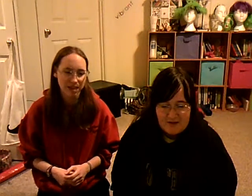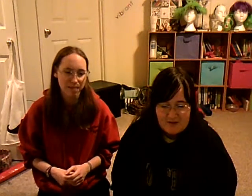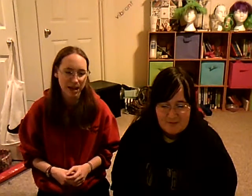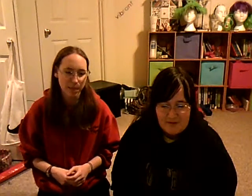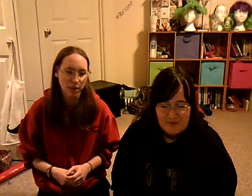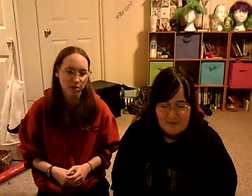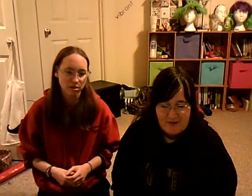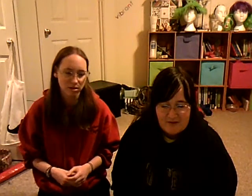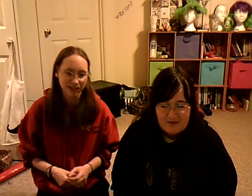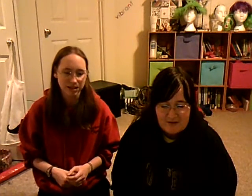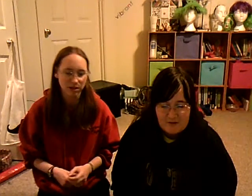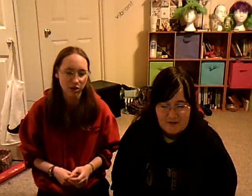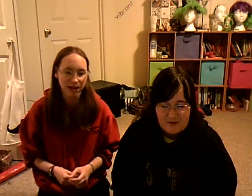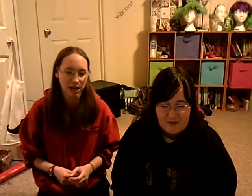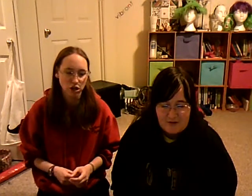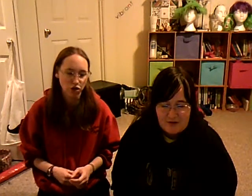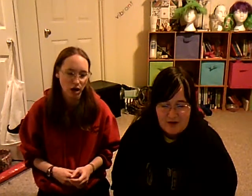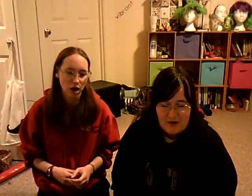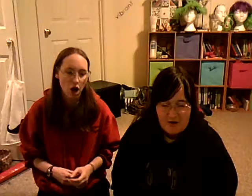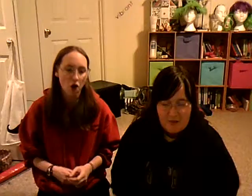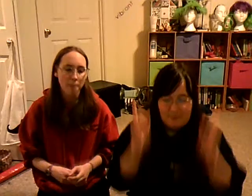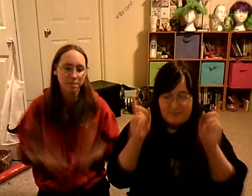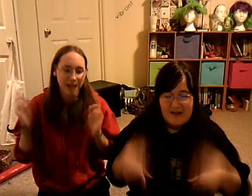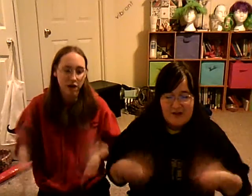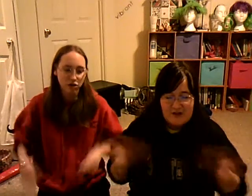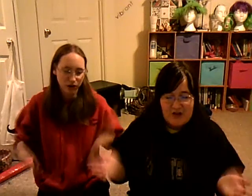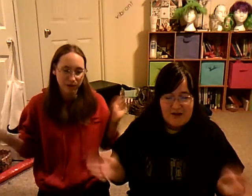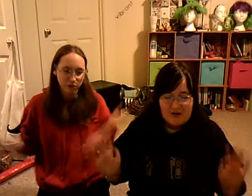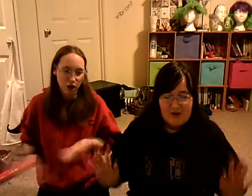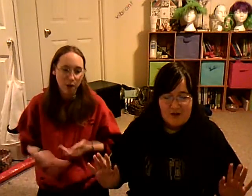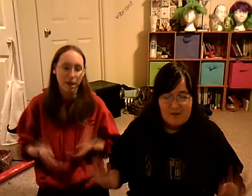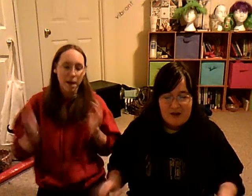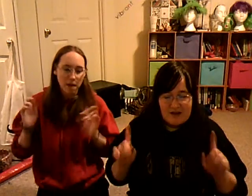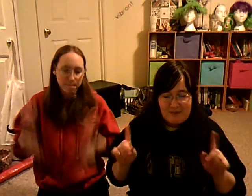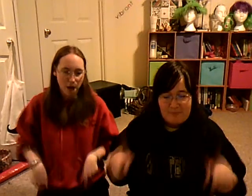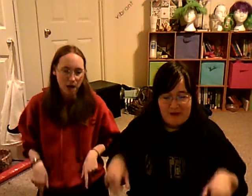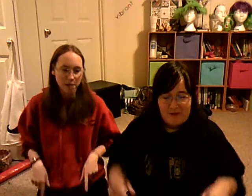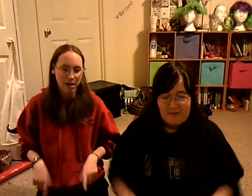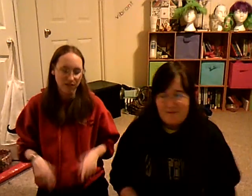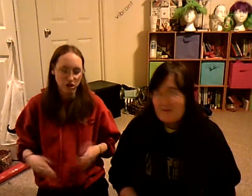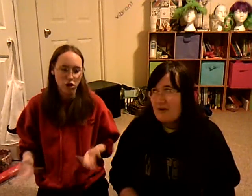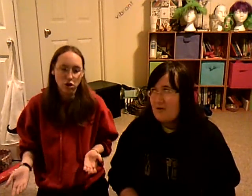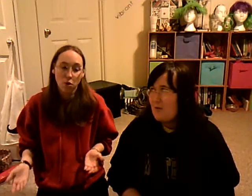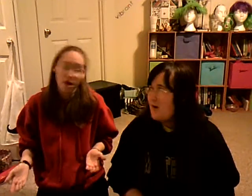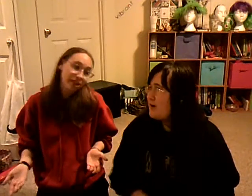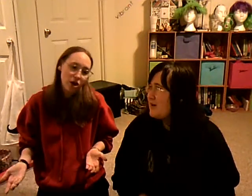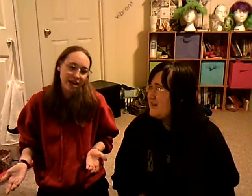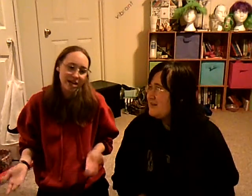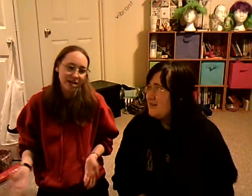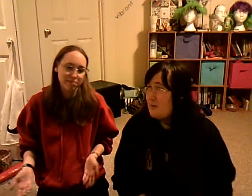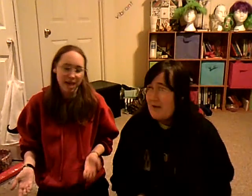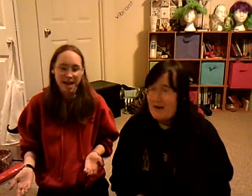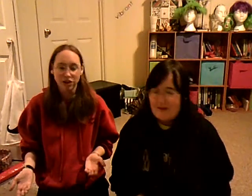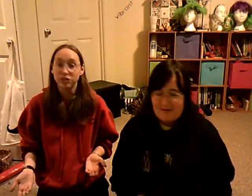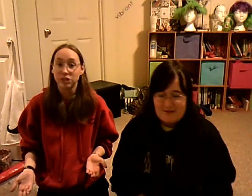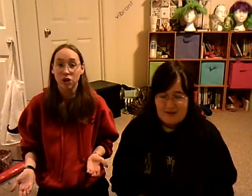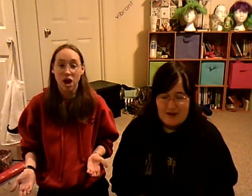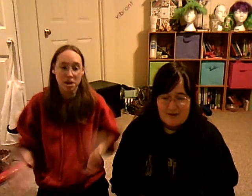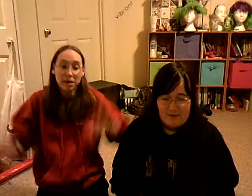also make up other things, including a neutron. Oh, down, strange charm, top, bottom. If you don't know what a cork is, it doesn't matter. You still got them. And